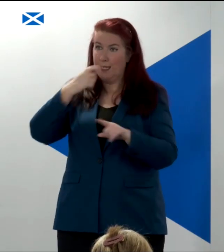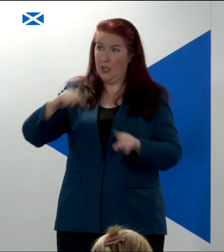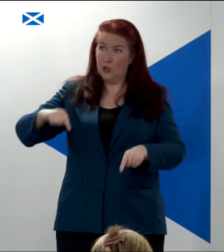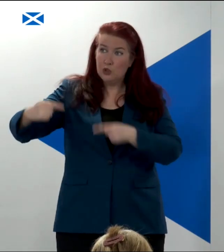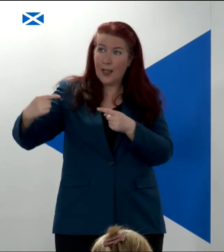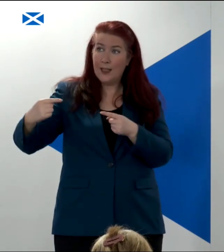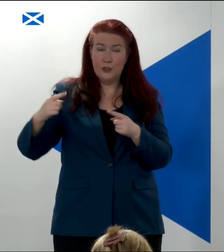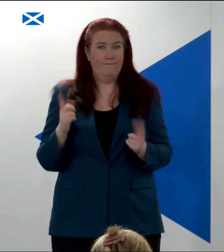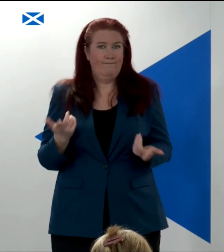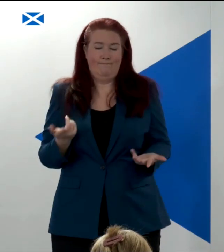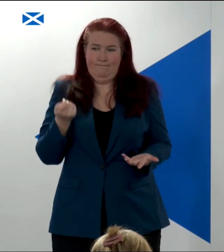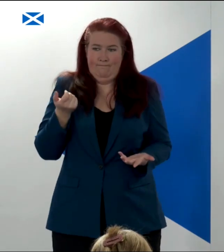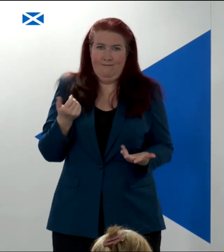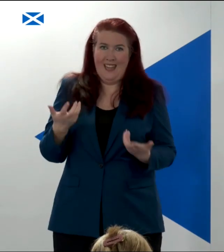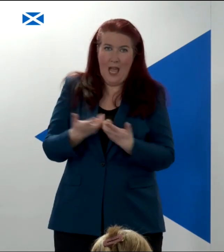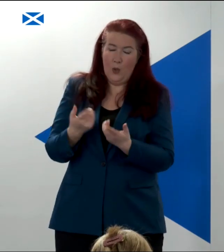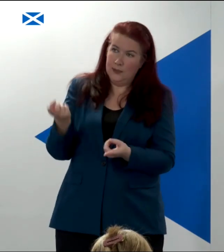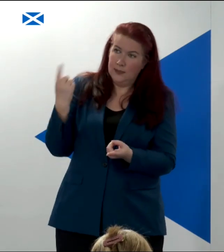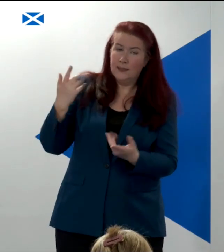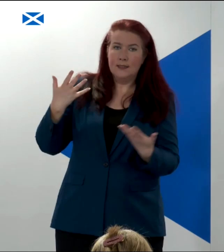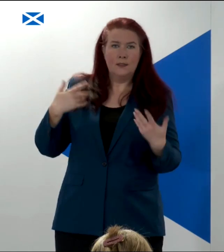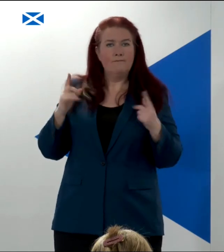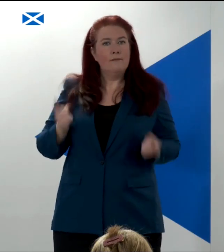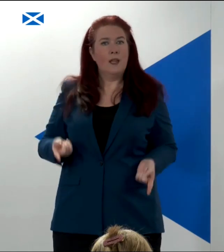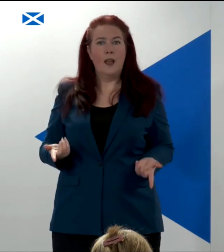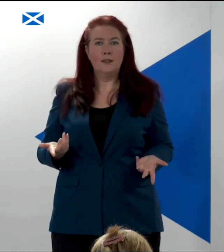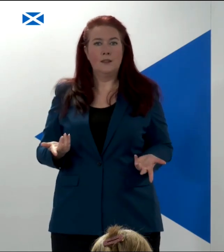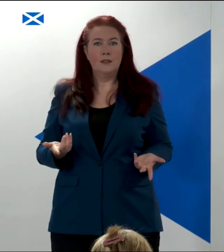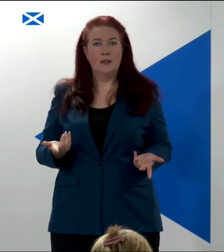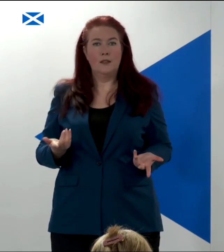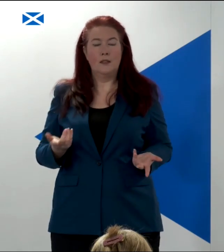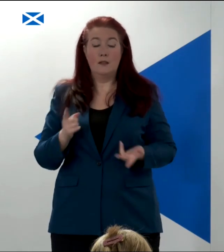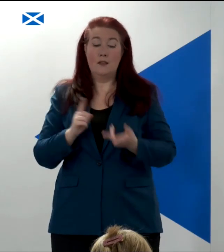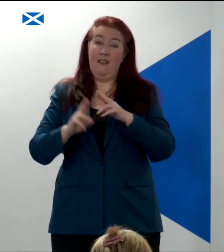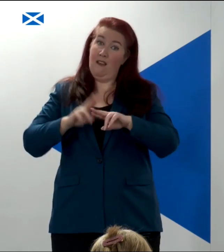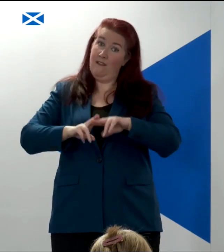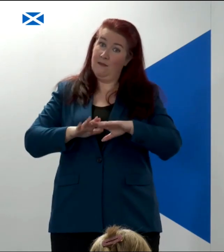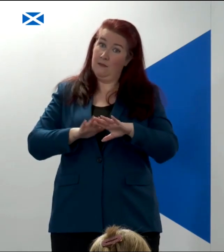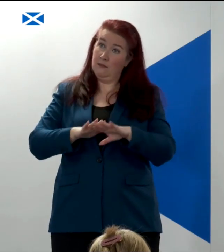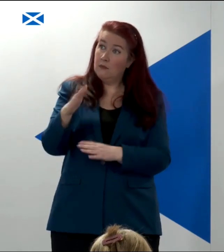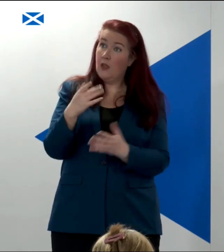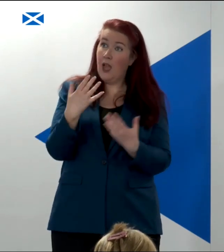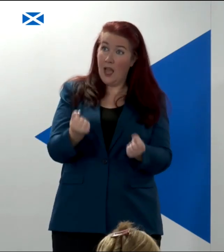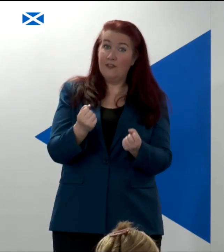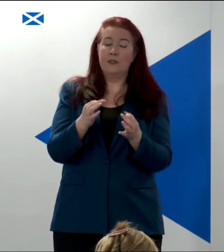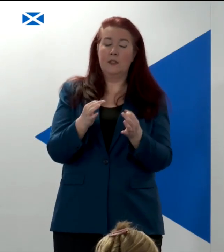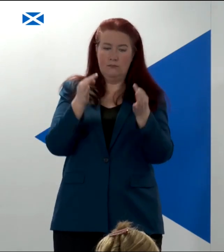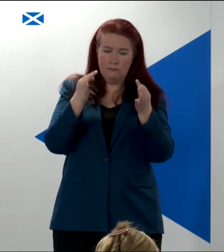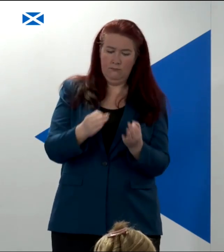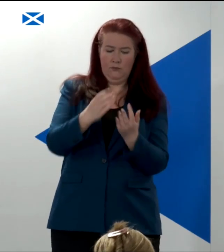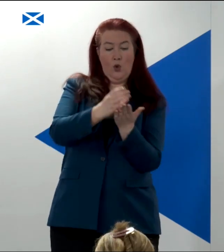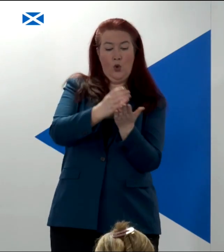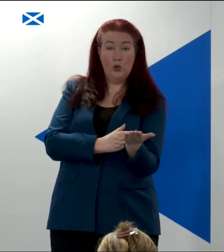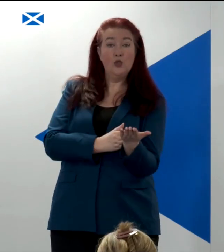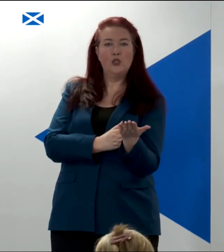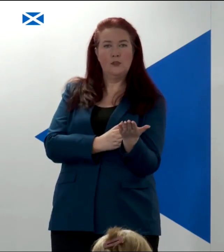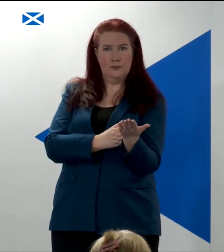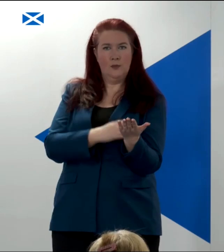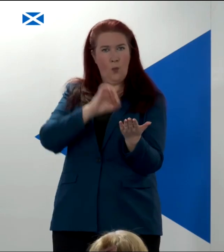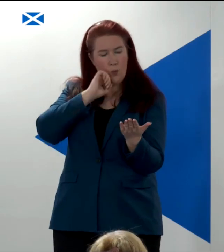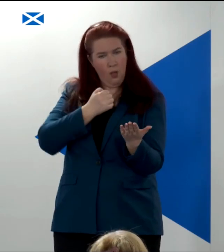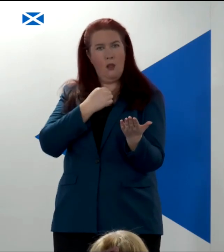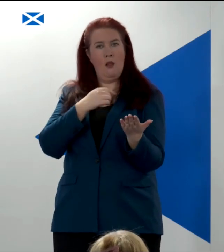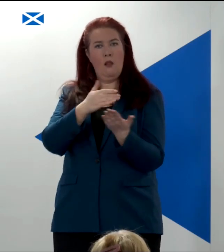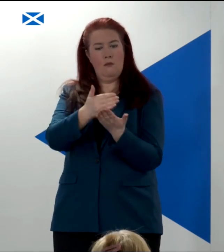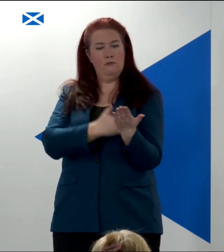challenging them or holding them to account. That would not be possible in a country with a codified written constitution that